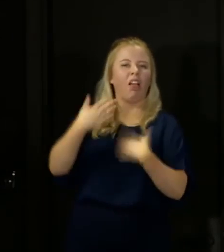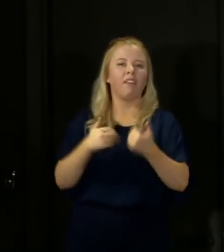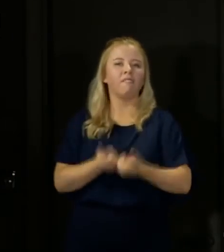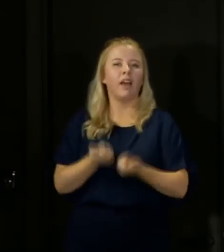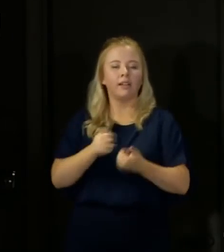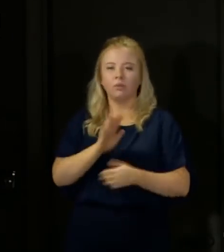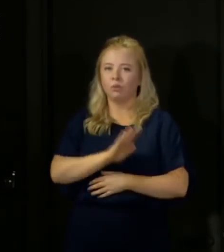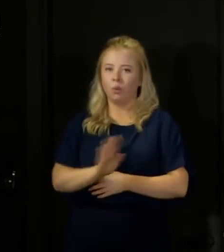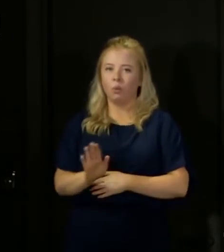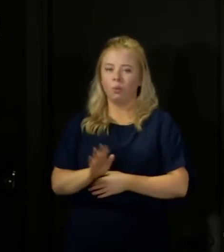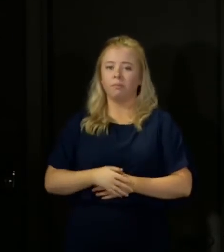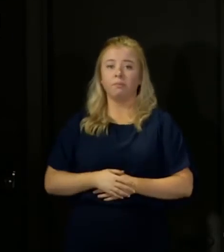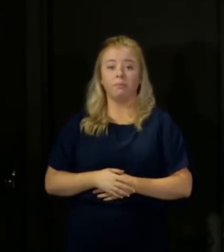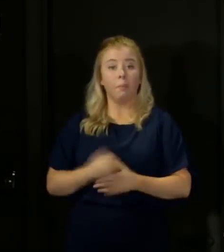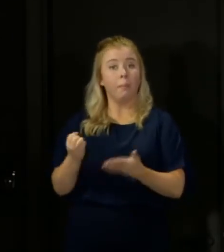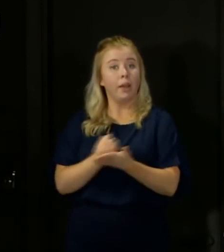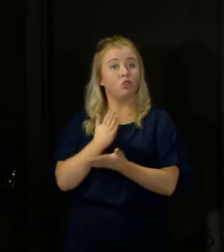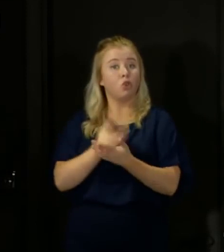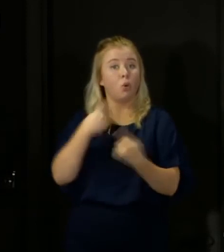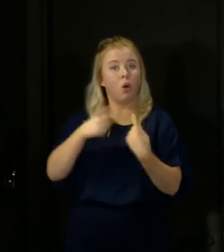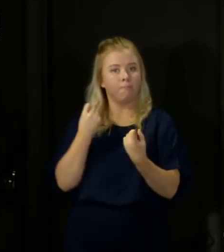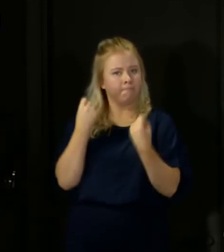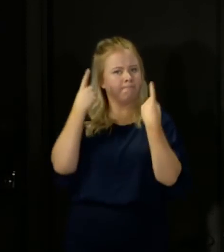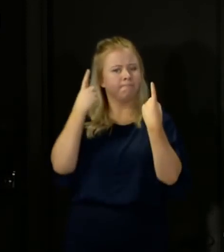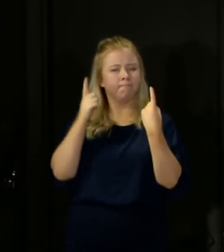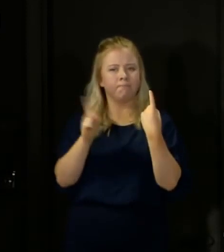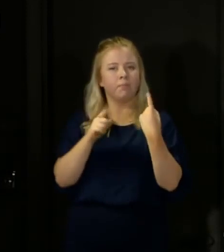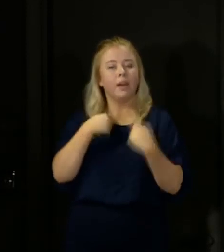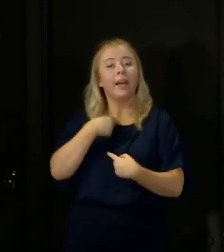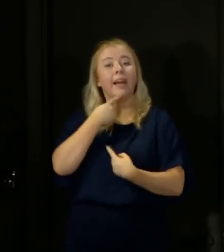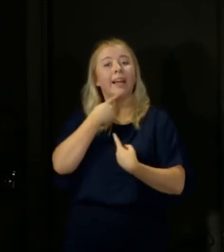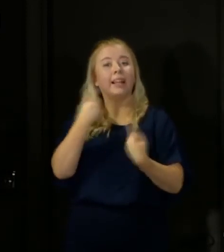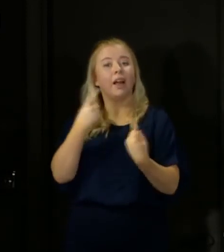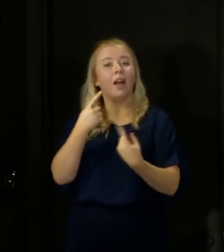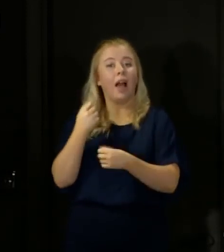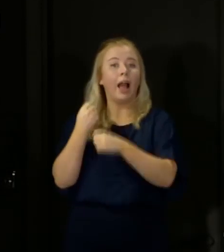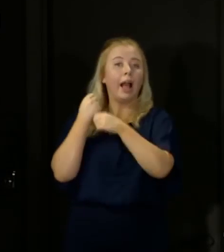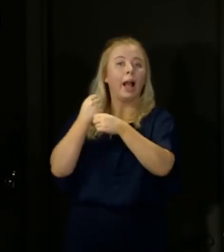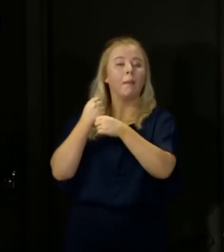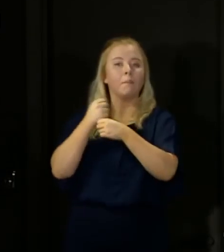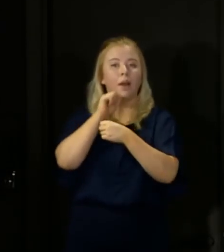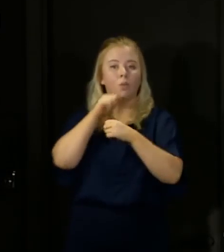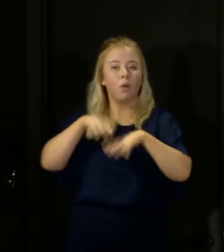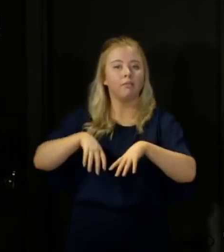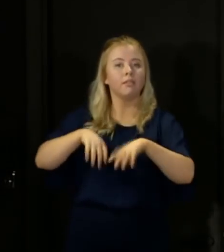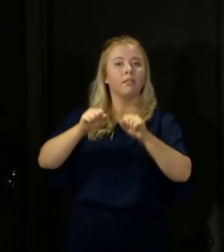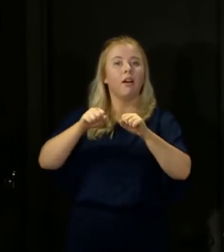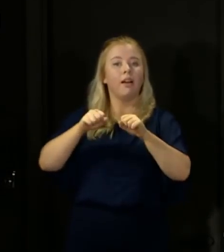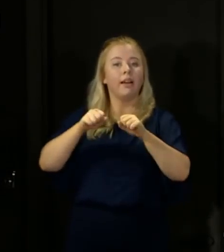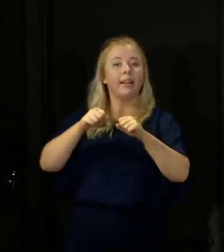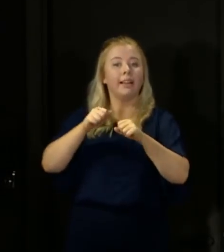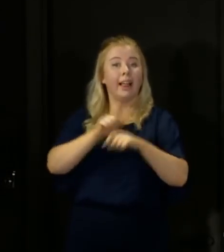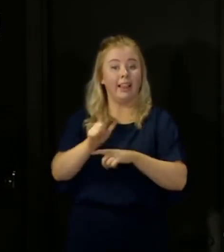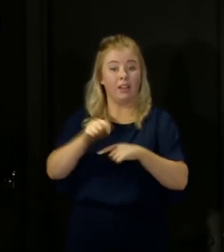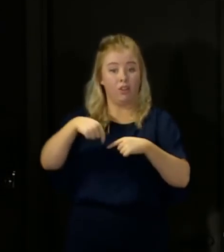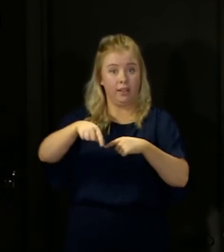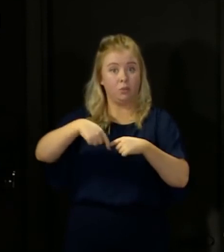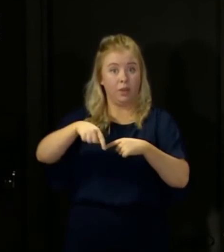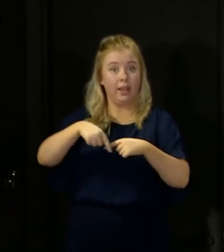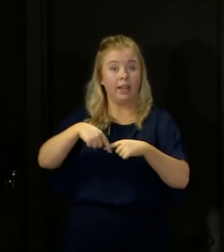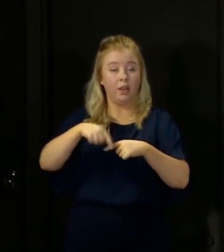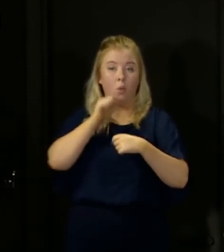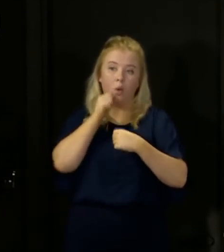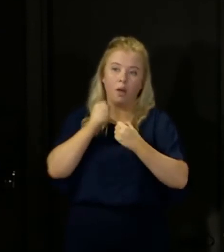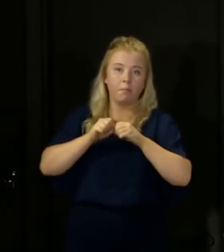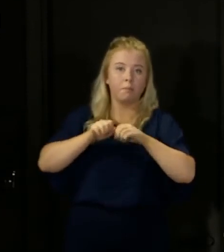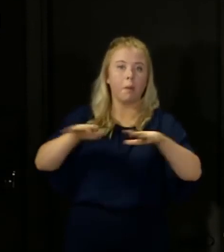we all understand what is required of us, I can tell you that a public awareness campaign will start later on this week. And during June,